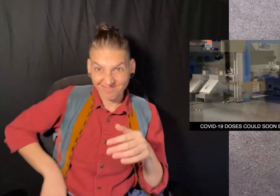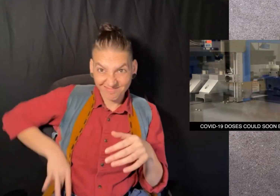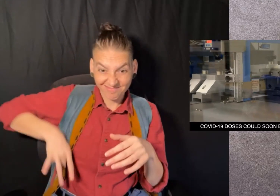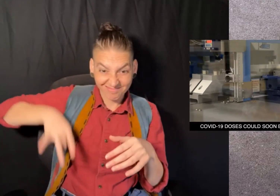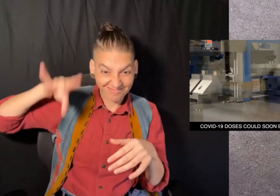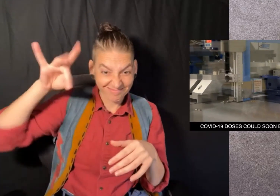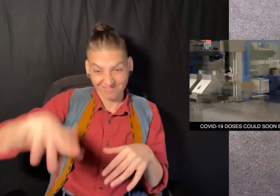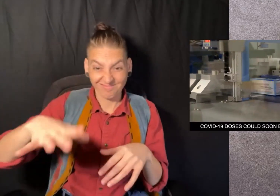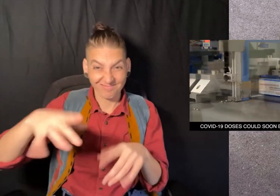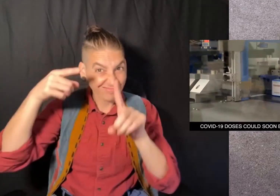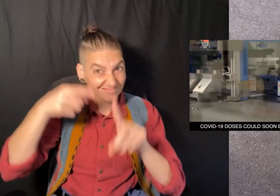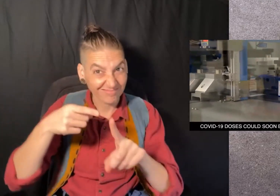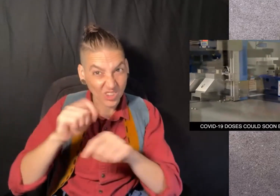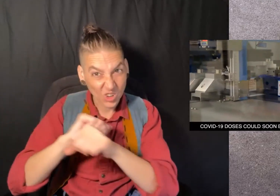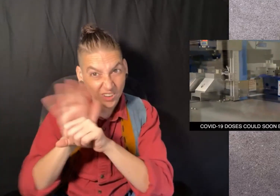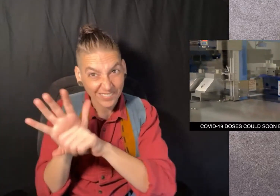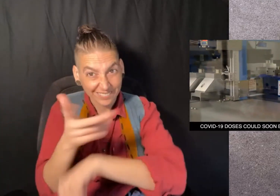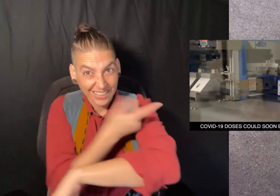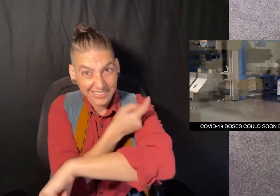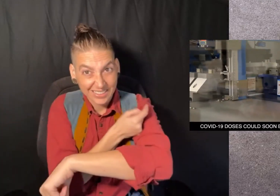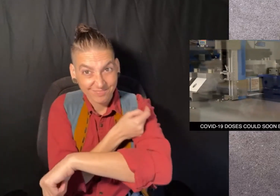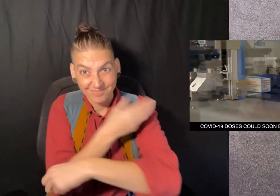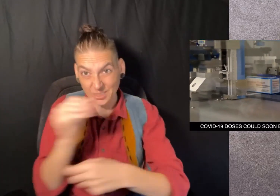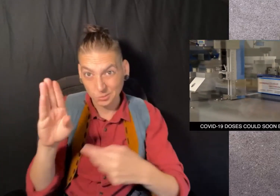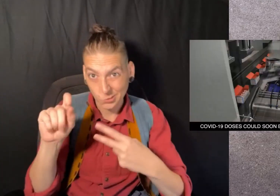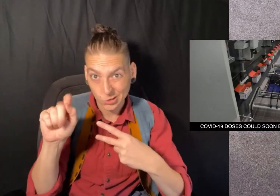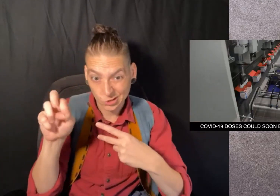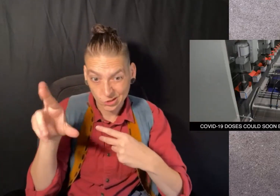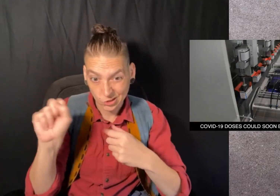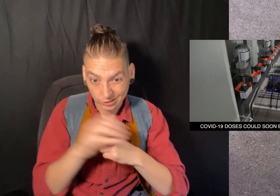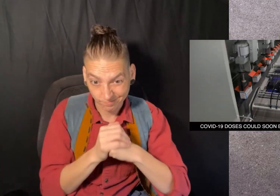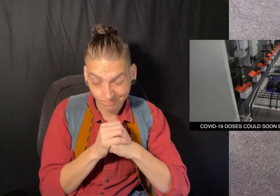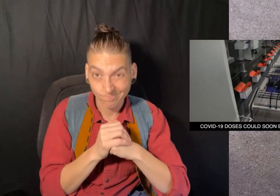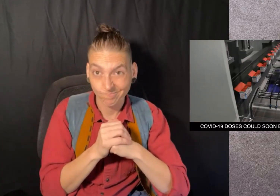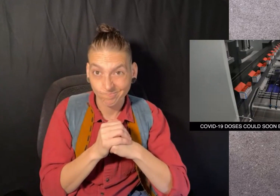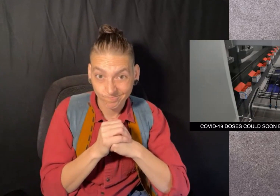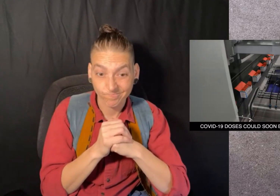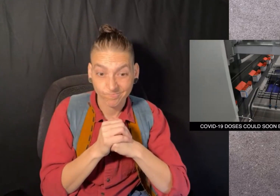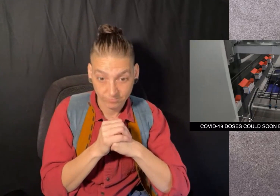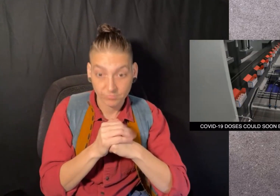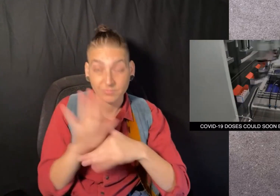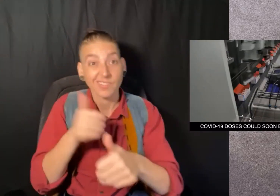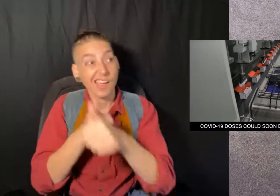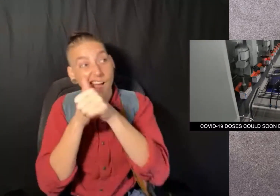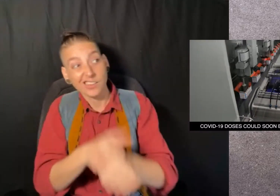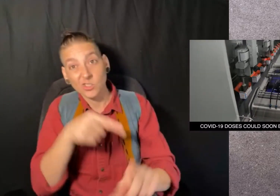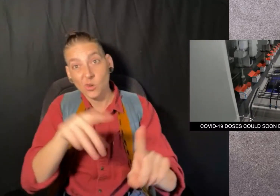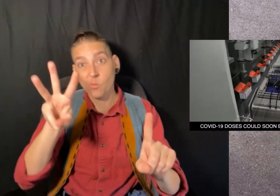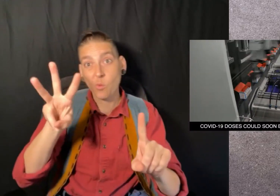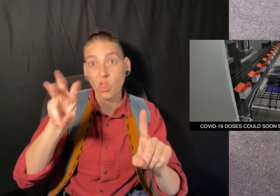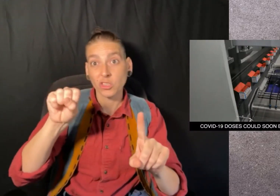Americans could soon be paying out of pocket for the COVID-19 vaccine and boosters.